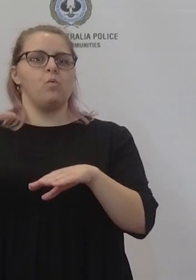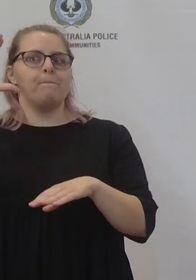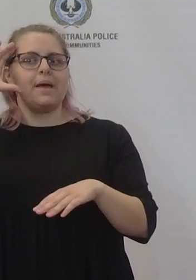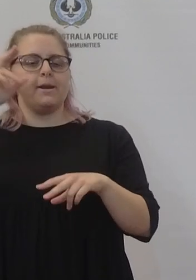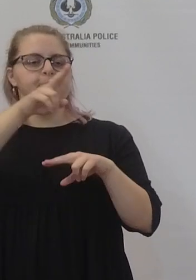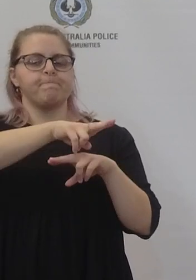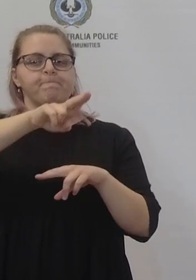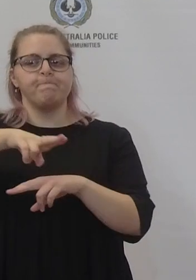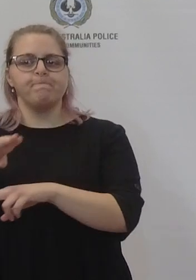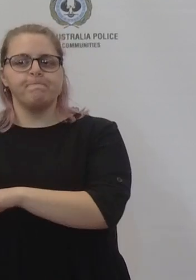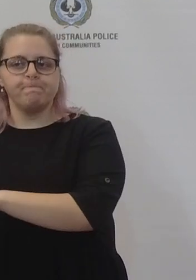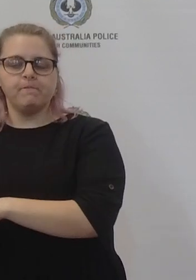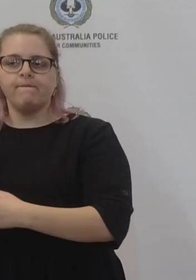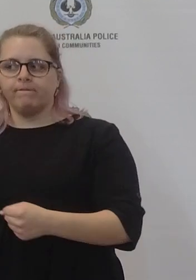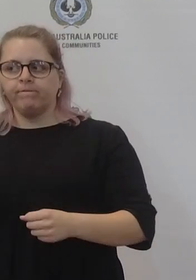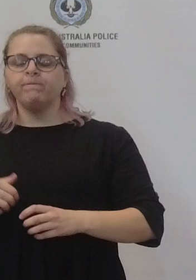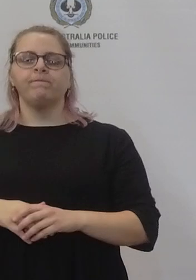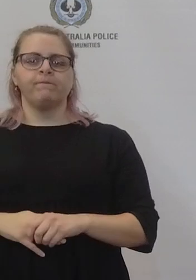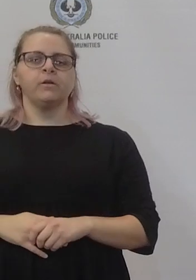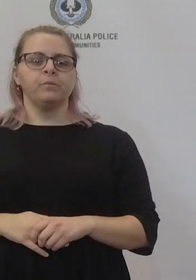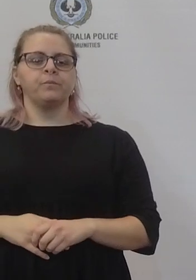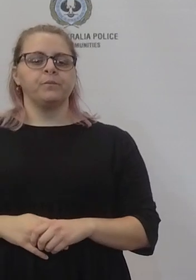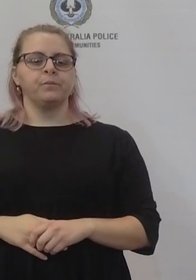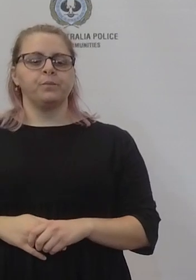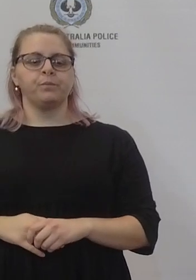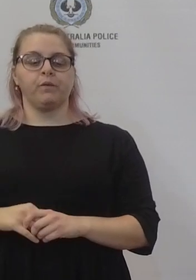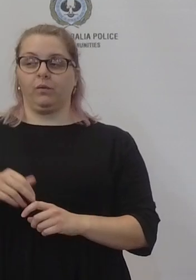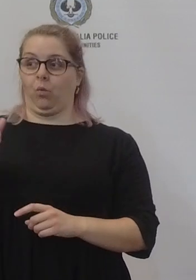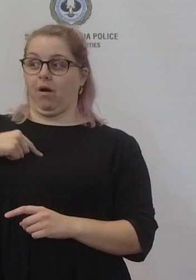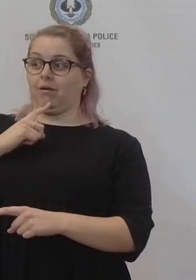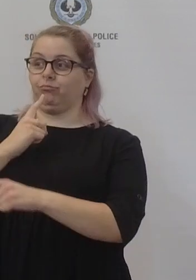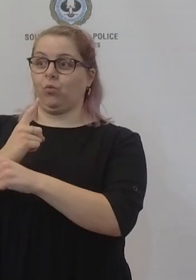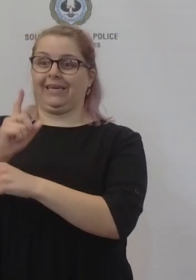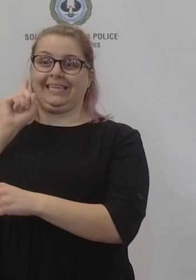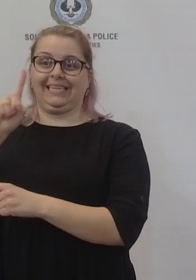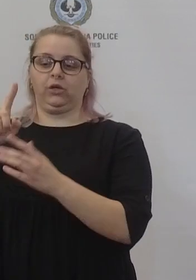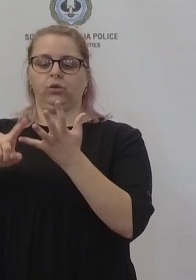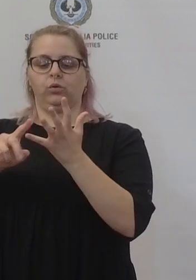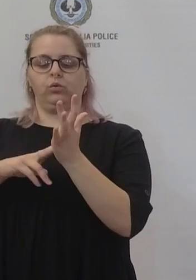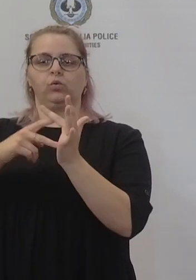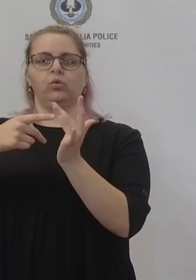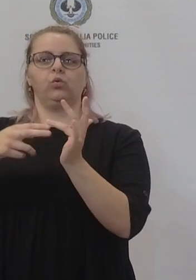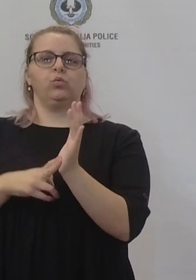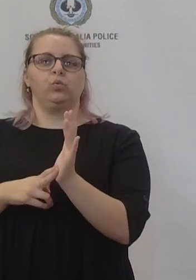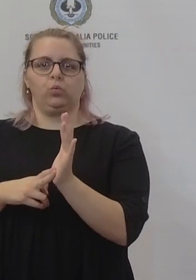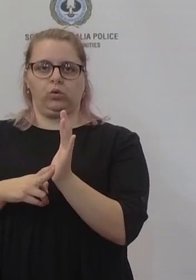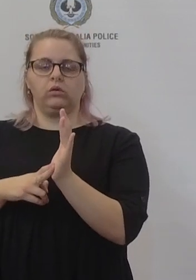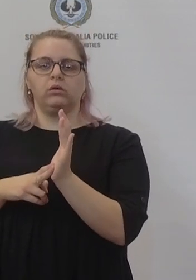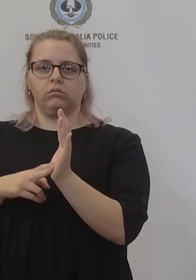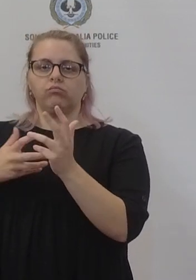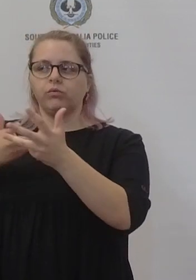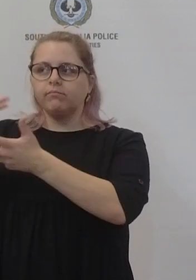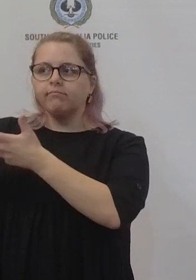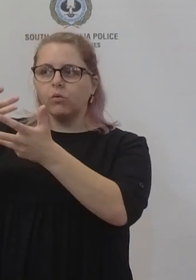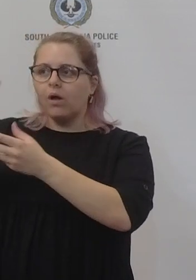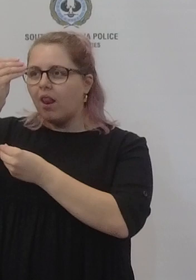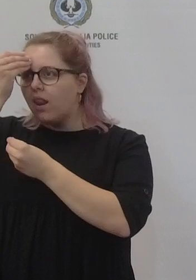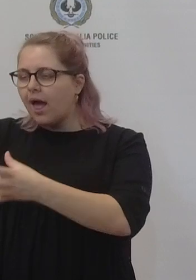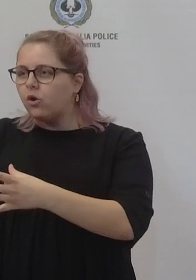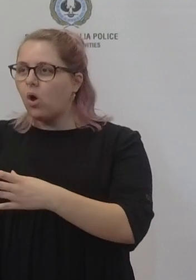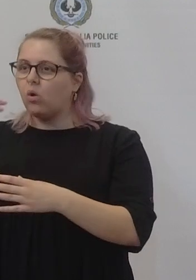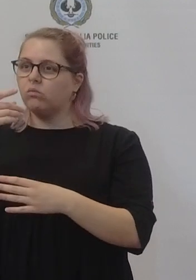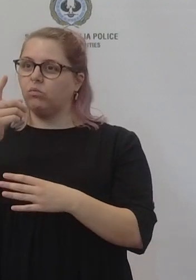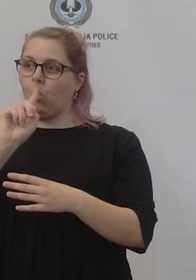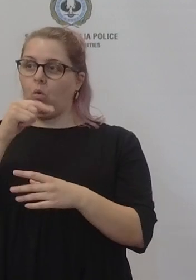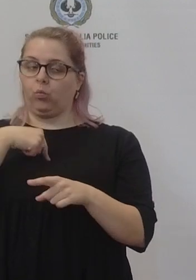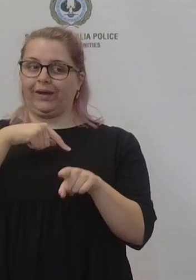what i was able to explain to the um unions yesterday that the modeling is not static it's iterative so